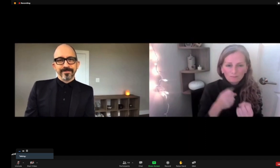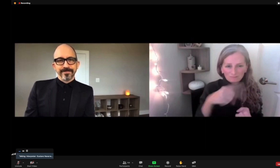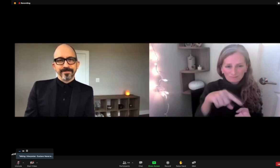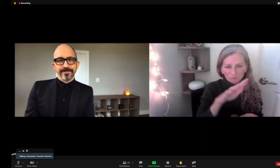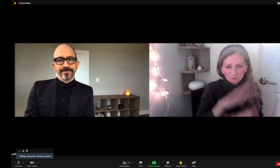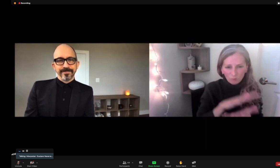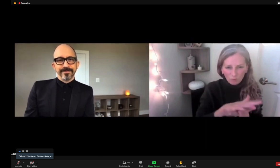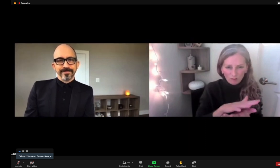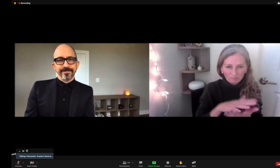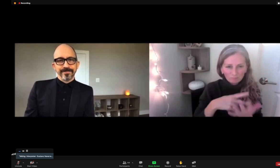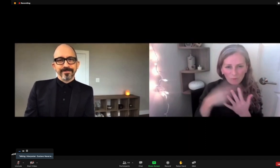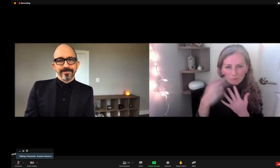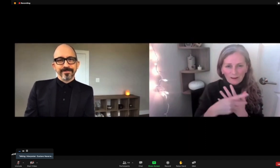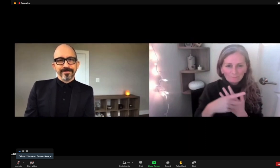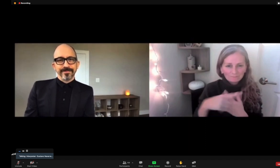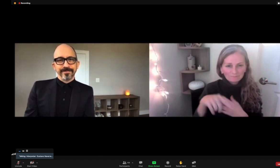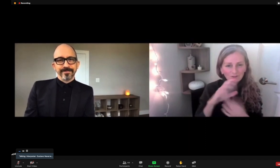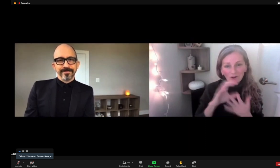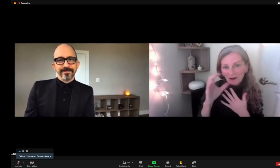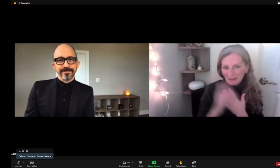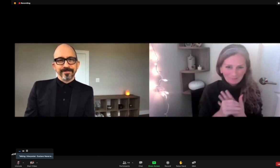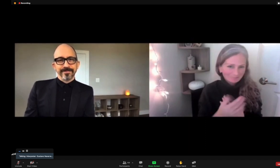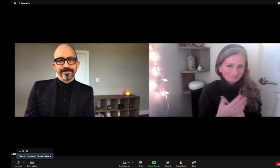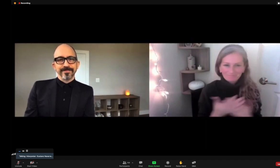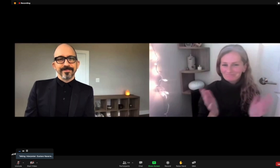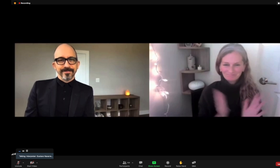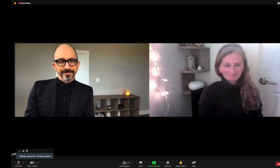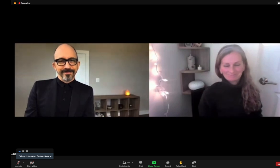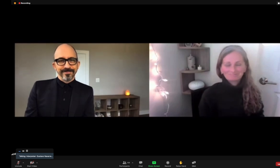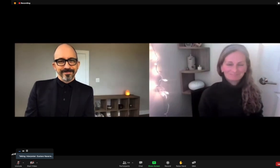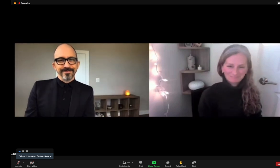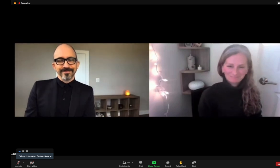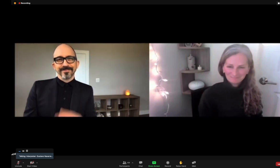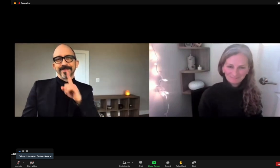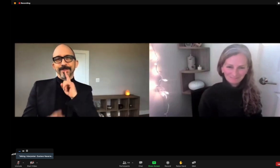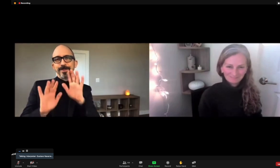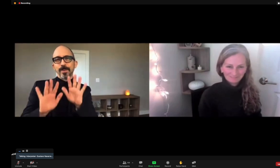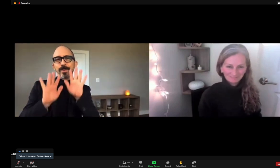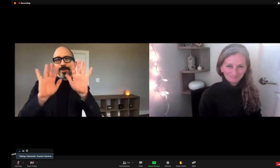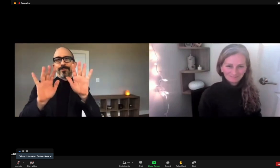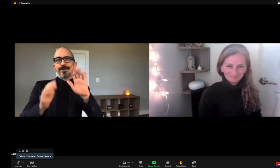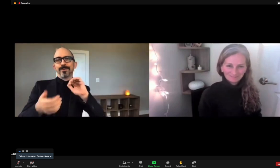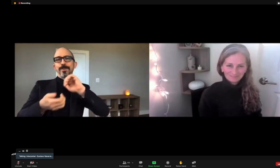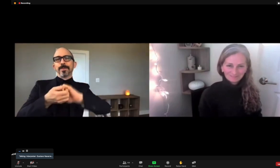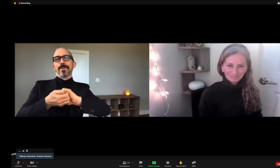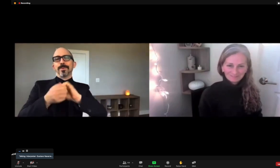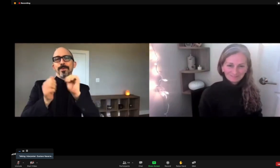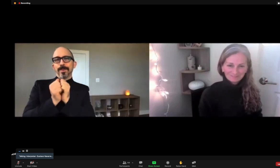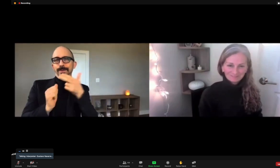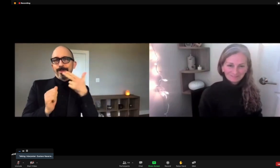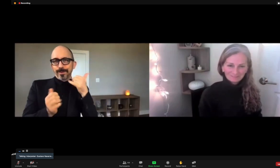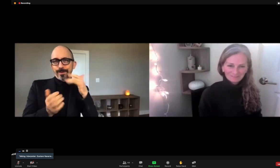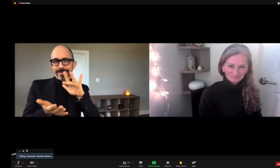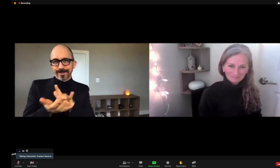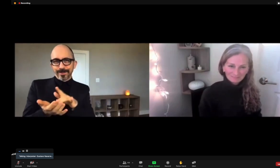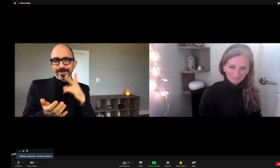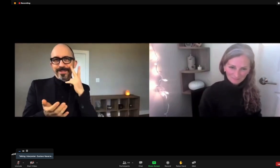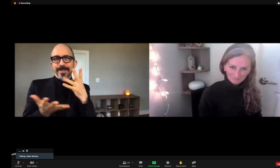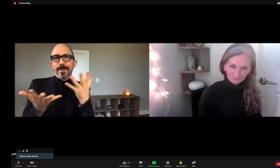able to maintain this bilingual approach and support students in our curriculum while we are in this remote setting. Really amazing collaboration